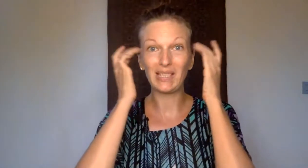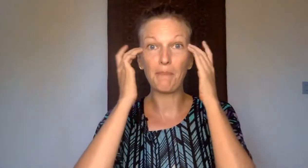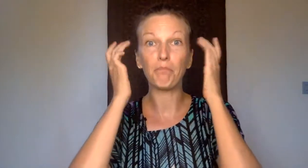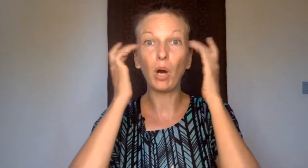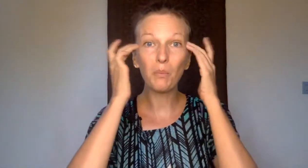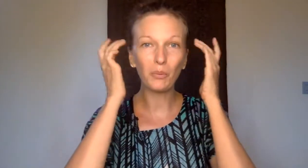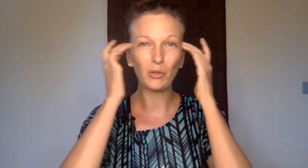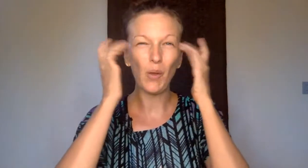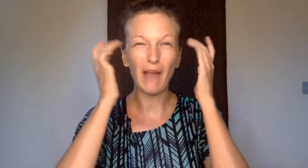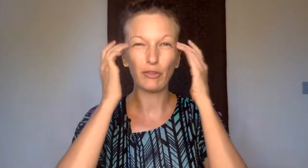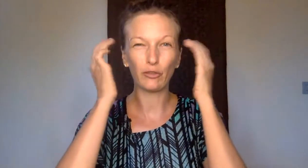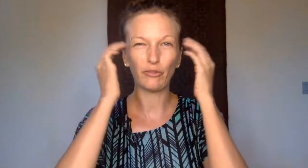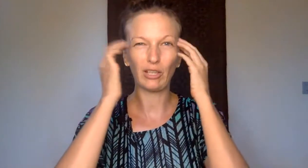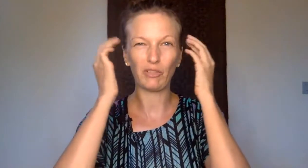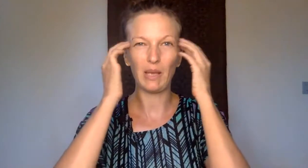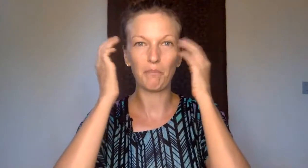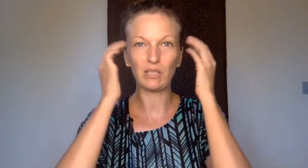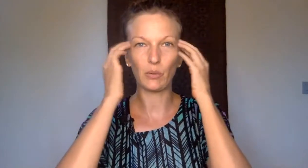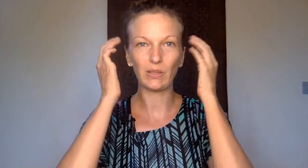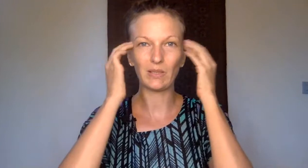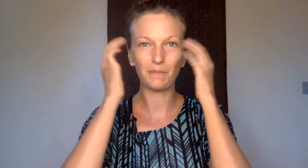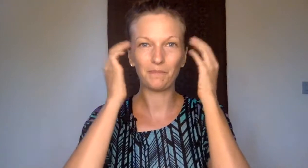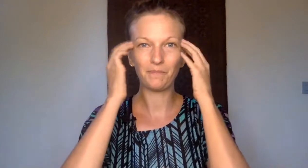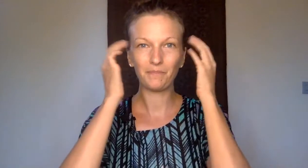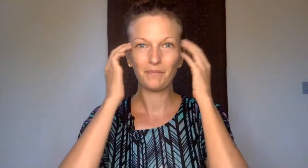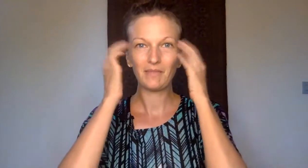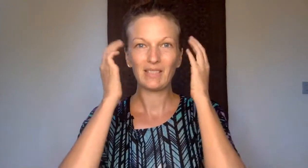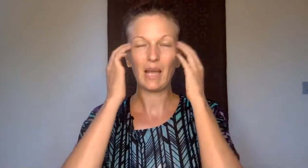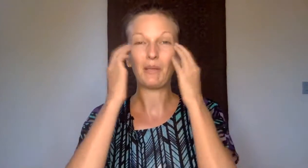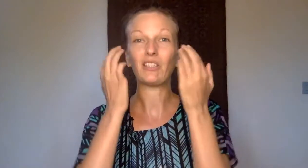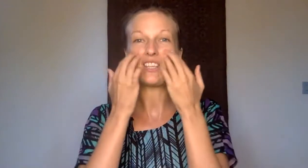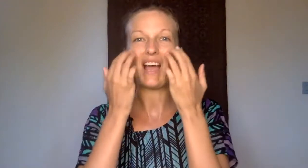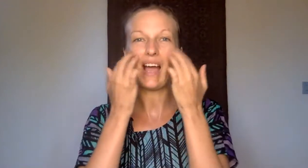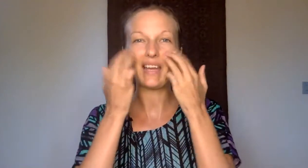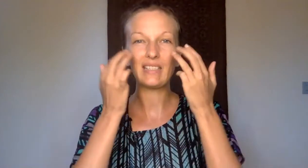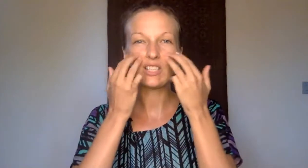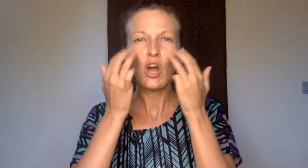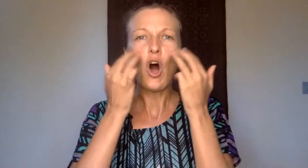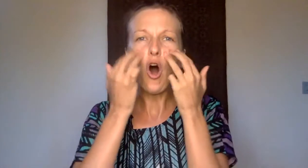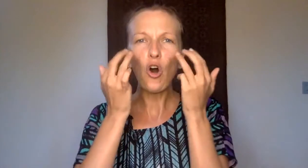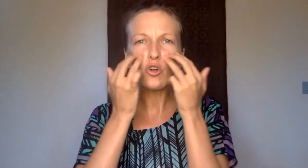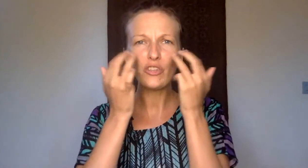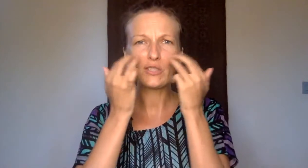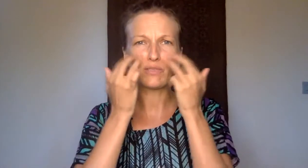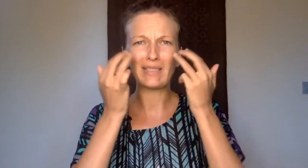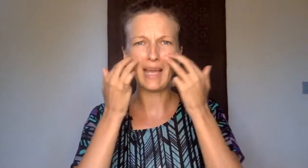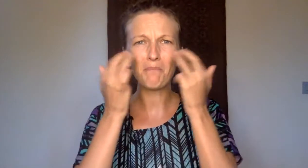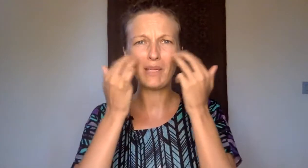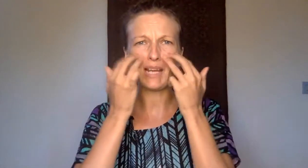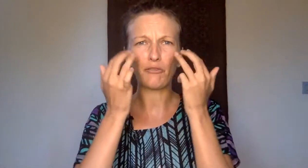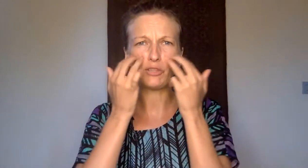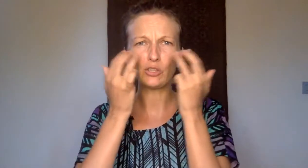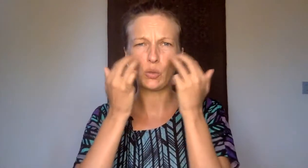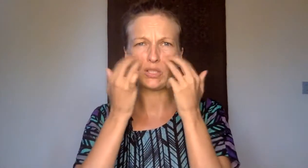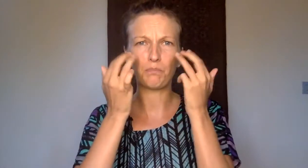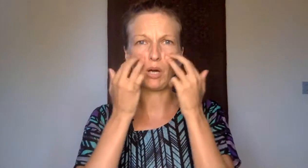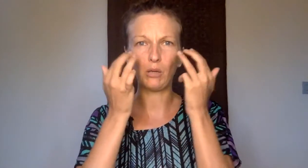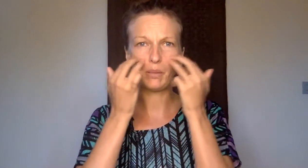the name Bob with whoever you're feeling resentment towards. Tapping under the eyes. All this resentment I feel towards Bob.